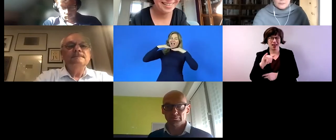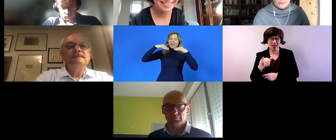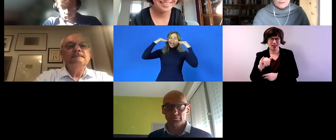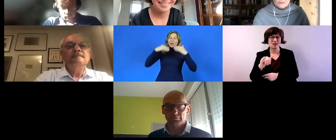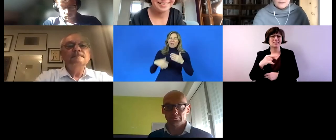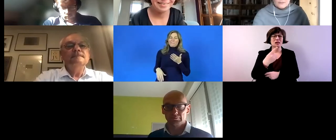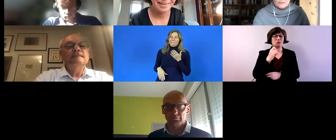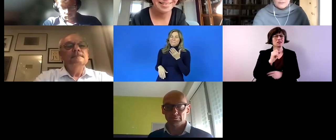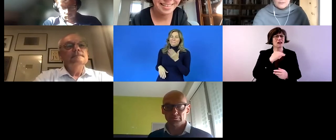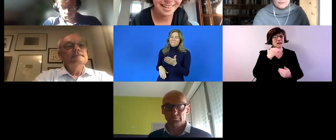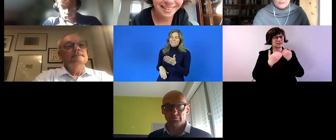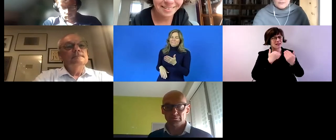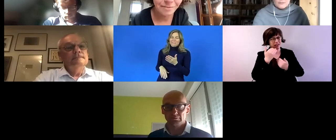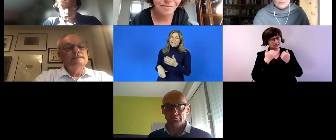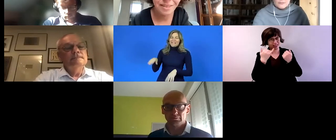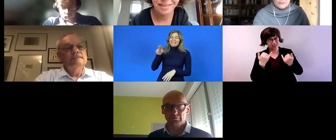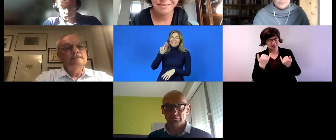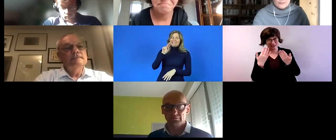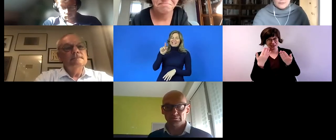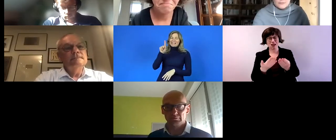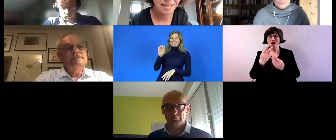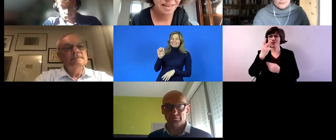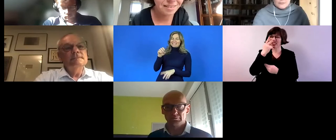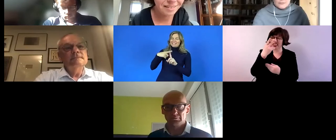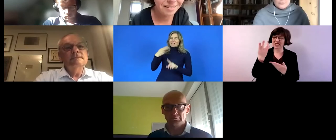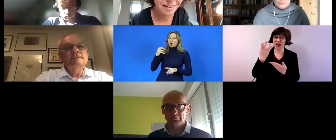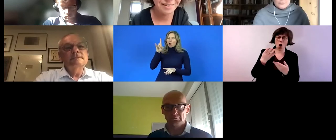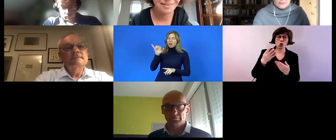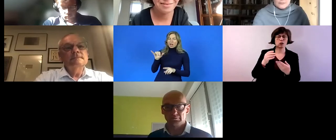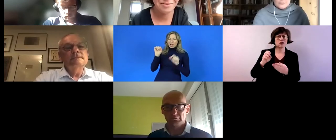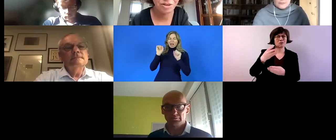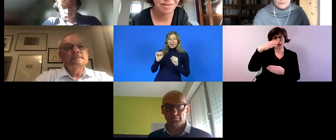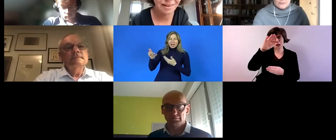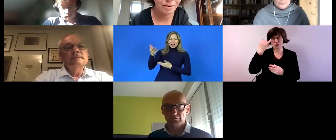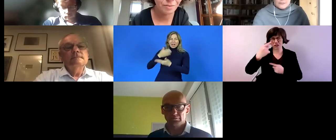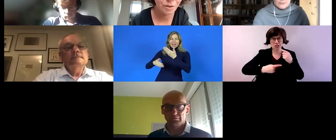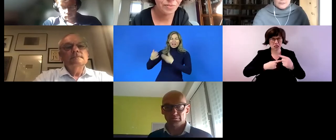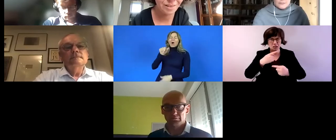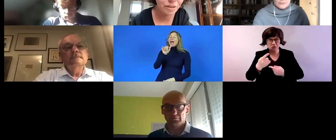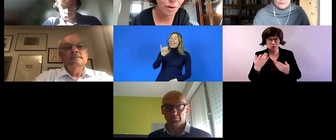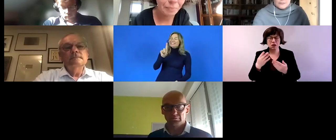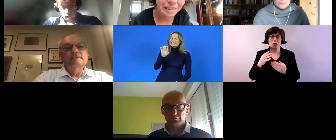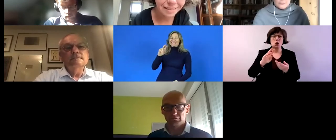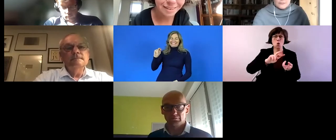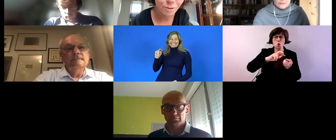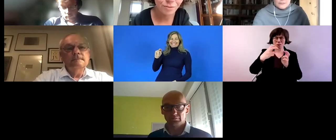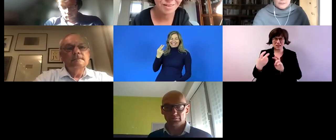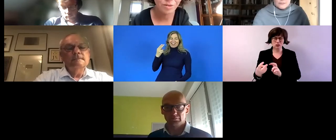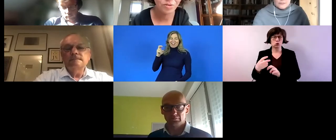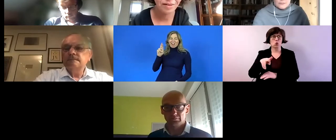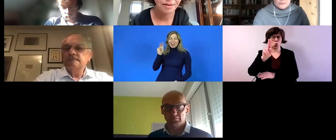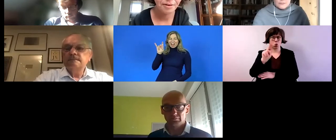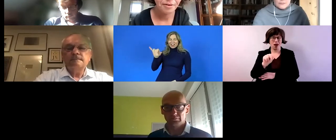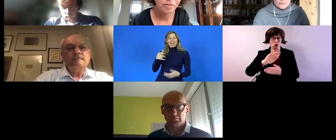is with us who is going to tell us how she sees things in her country in ireland